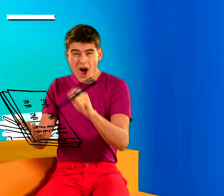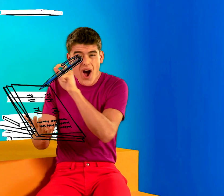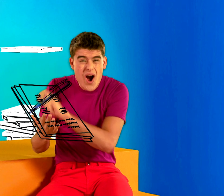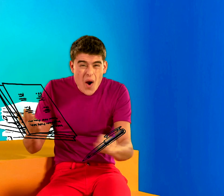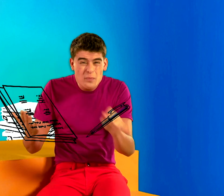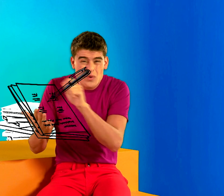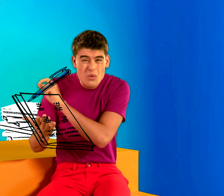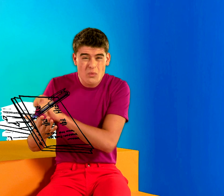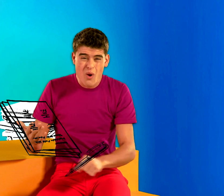It's homework